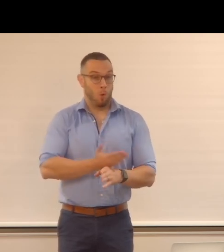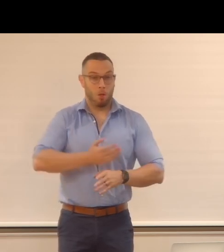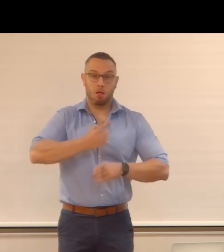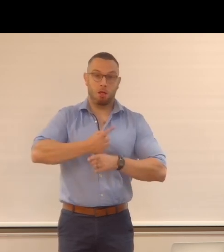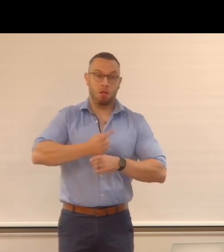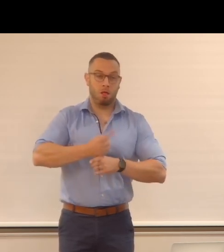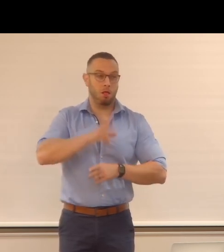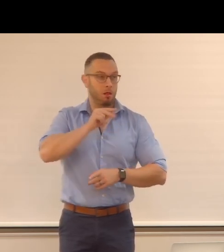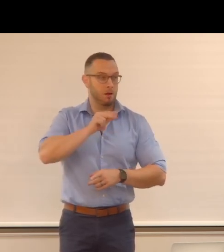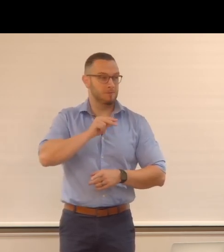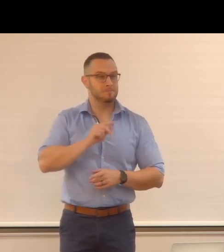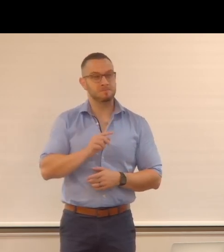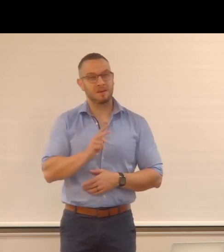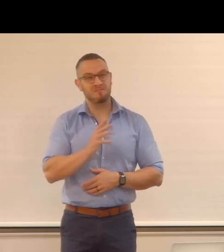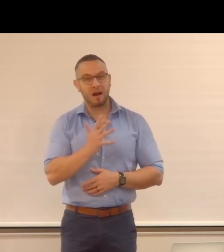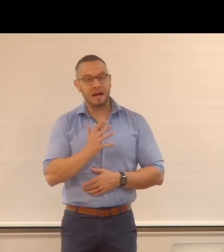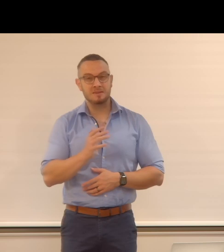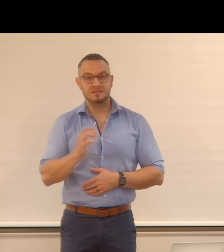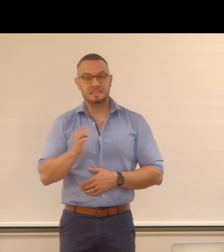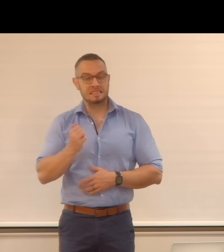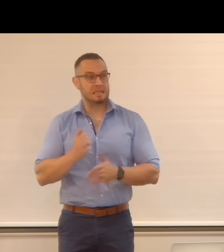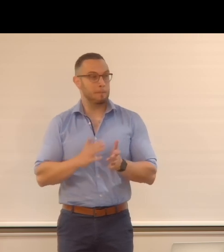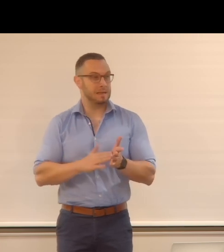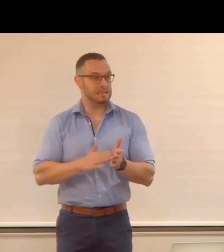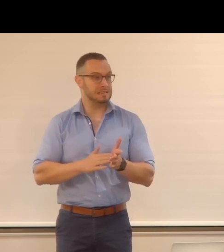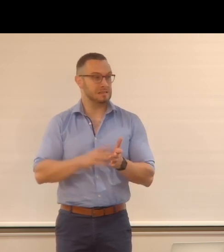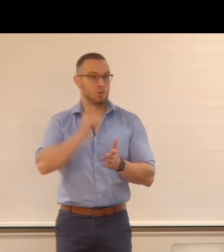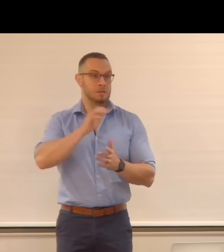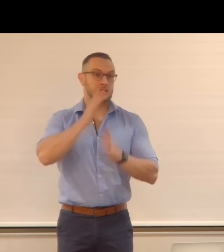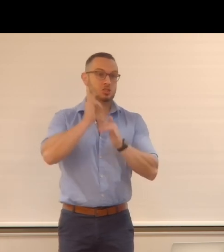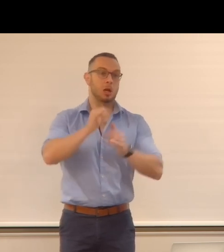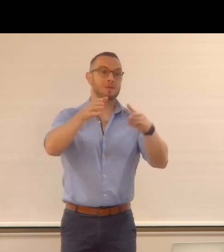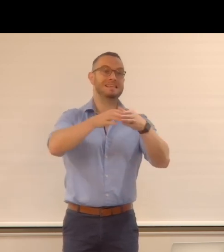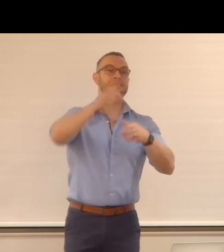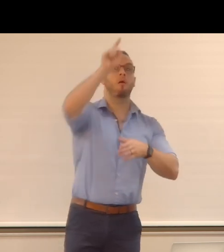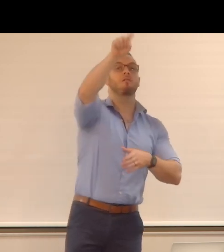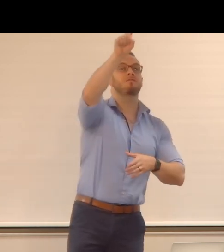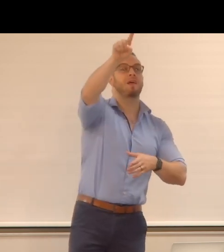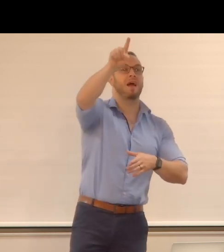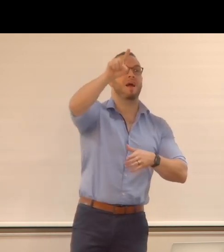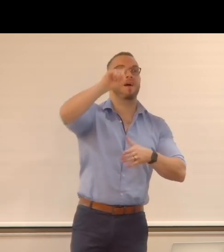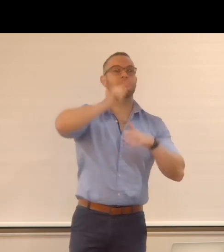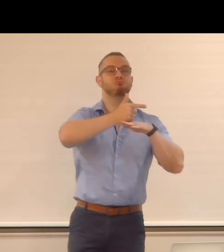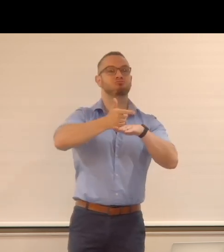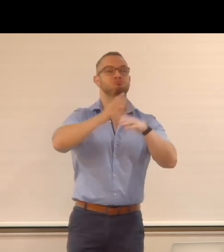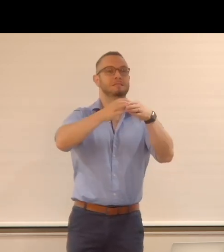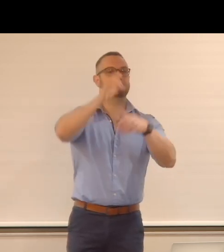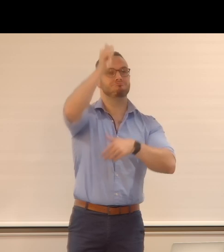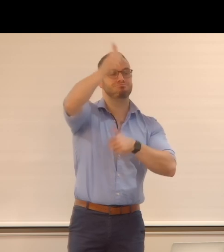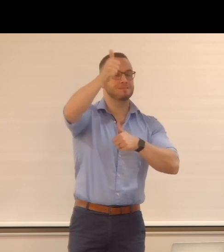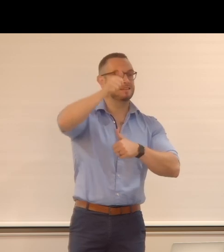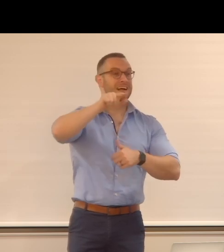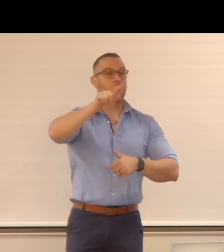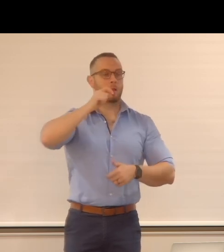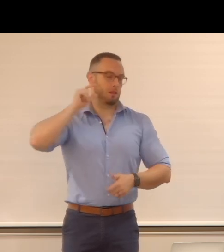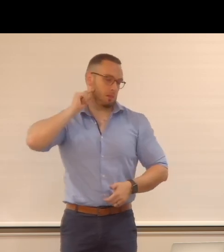normally about five, ten minutes before, go to our audio video support team. Shout out to them. And they will be